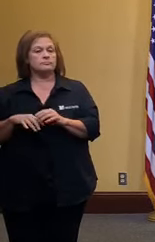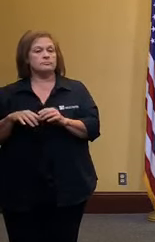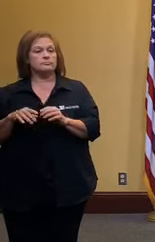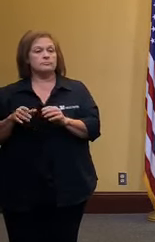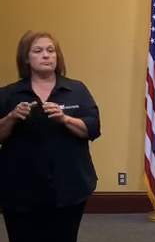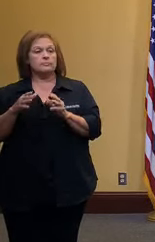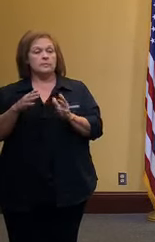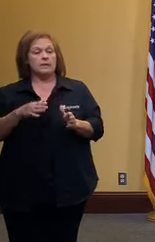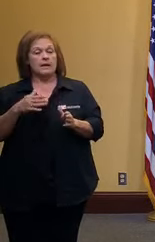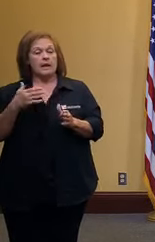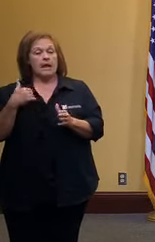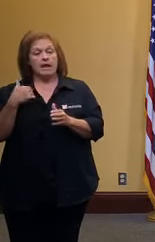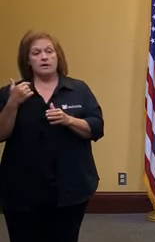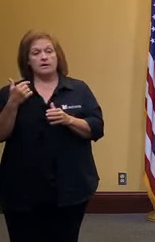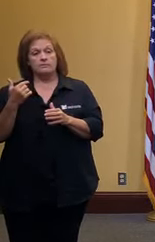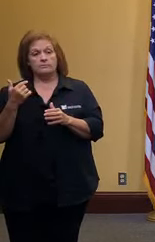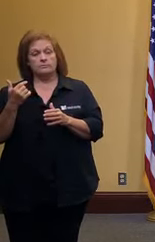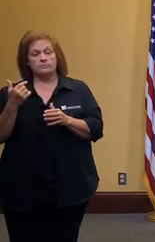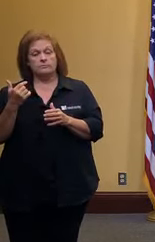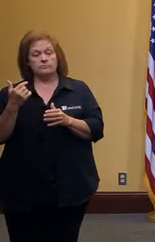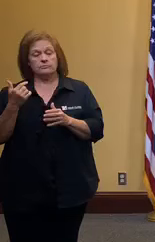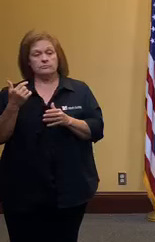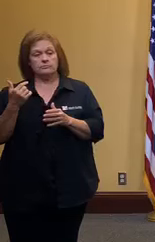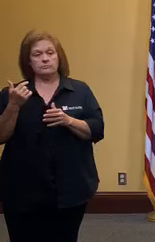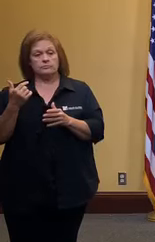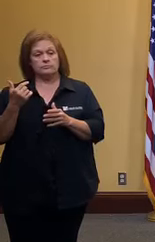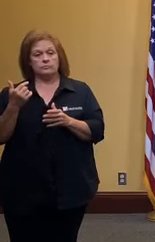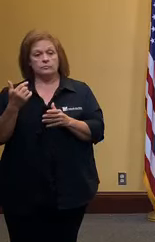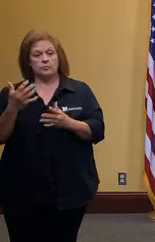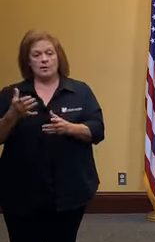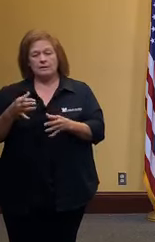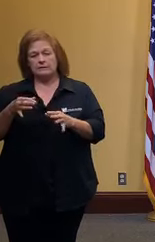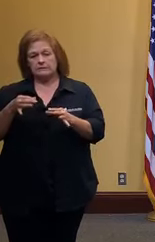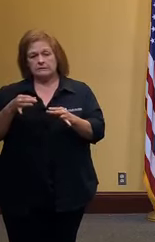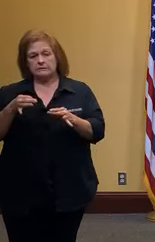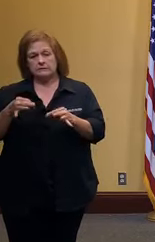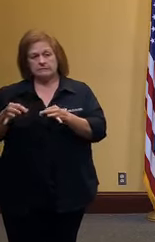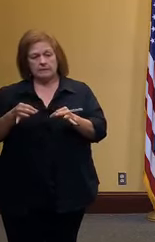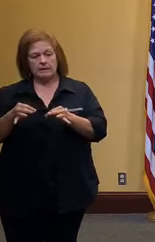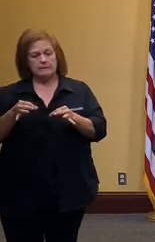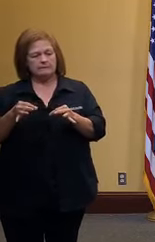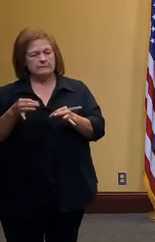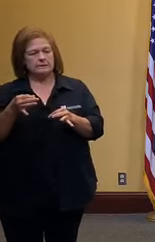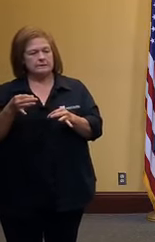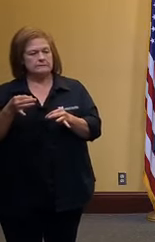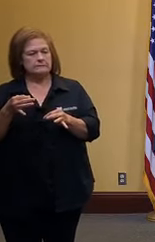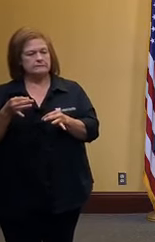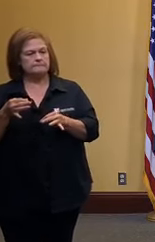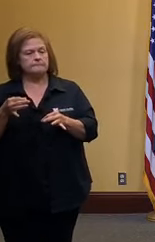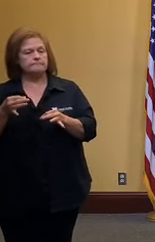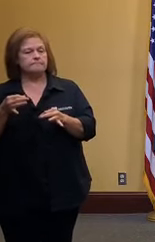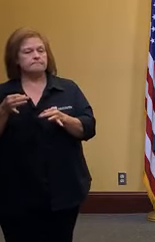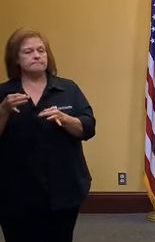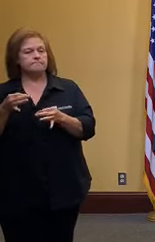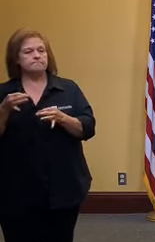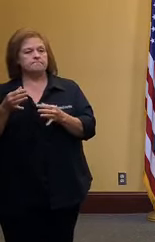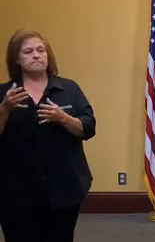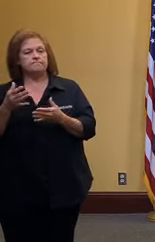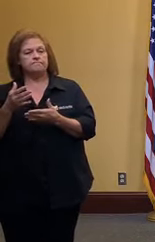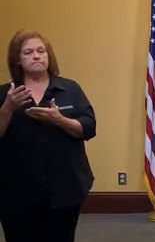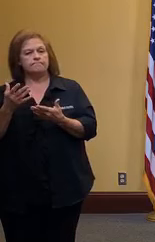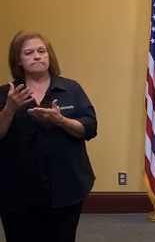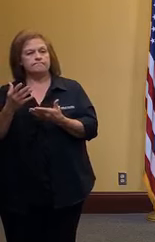so i want to i want to explain sort of i'm going to explain in just a minute some other